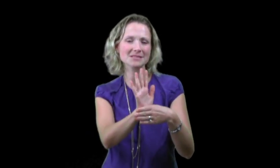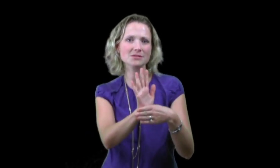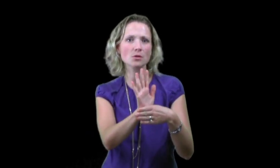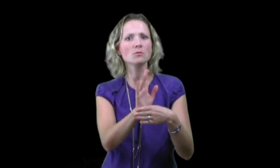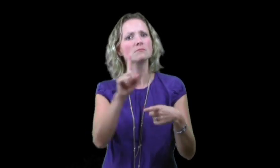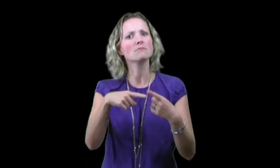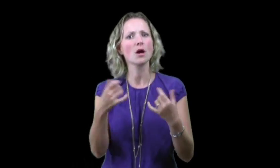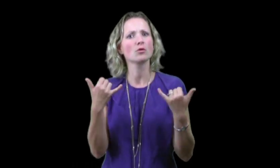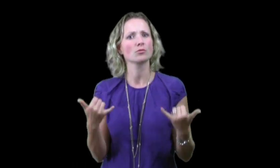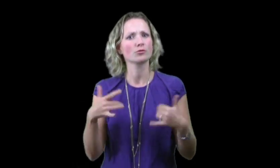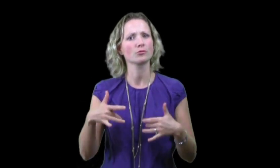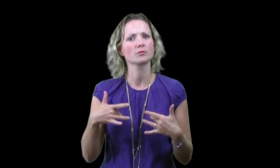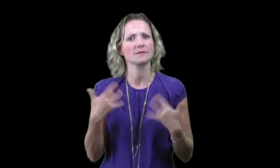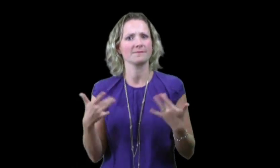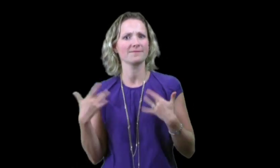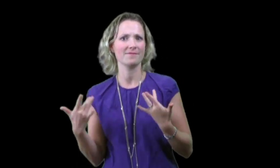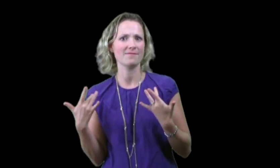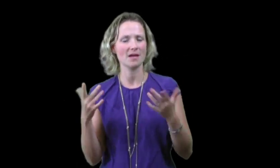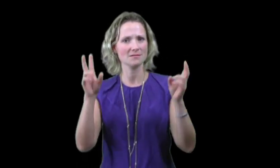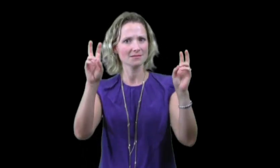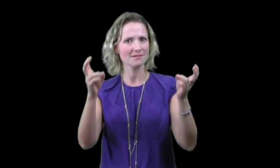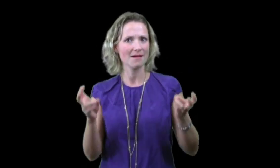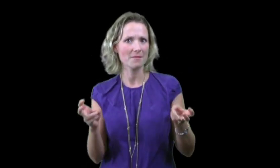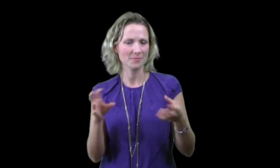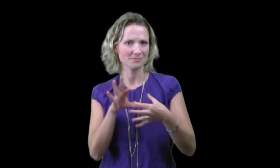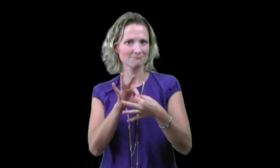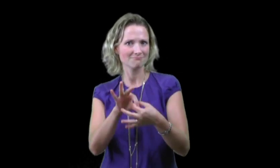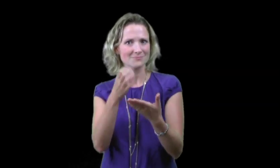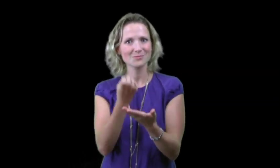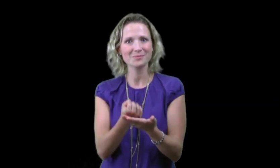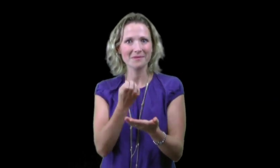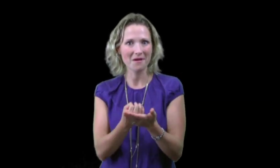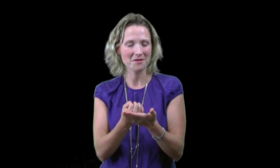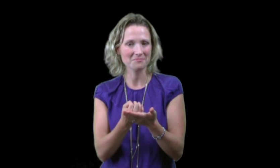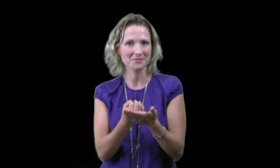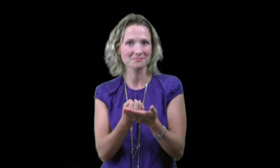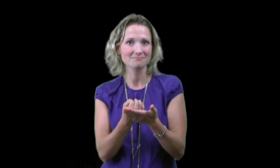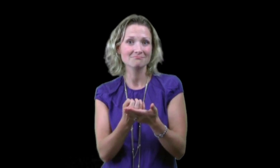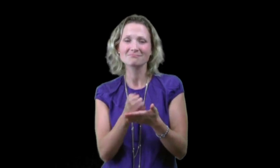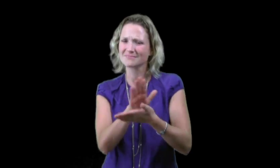They often post short videos about current event topics related to the economy.